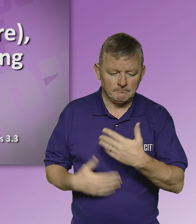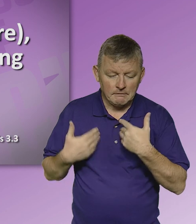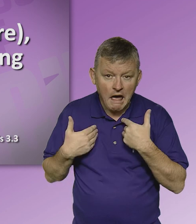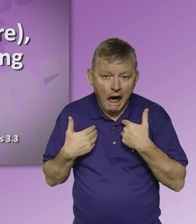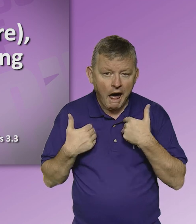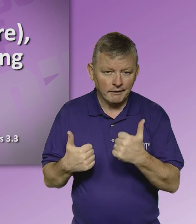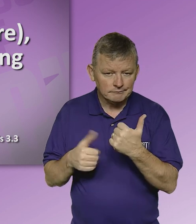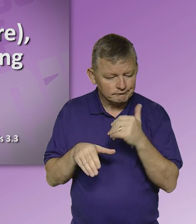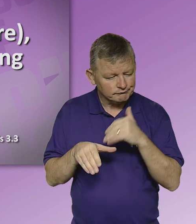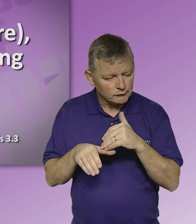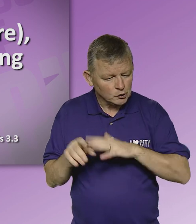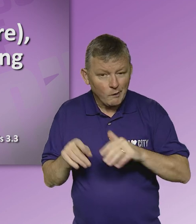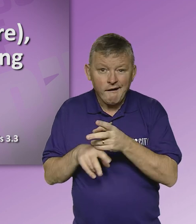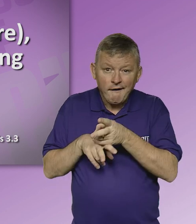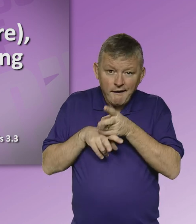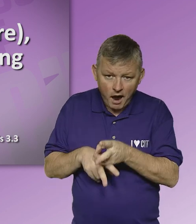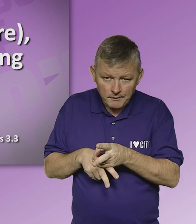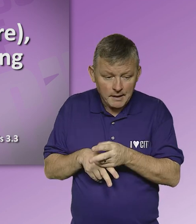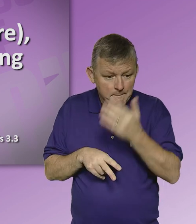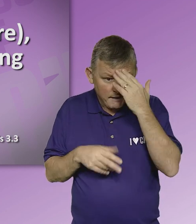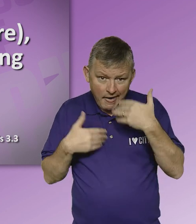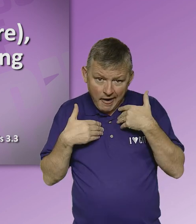Health including social care, mental health and wellbeing